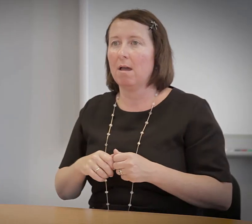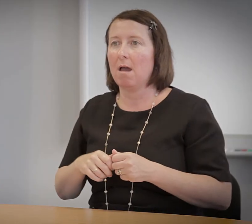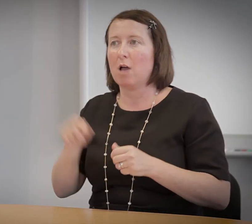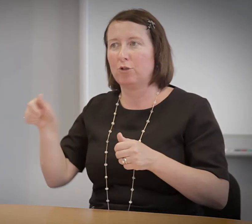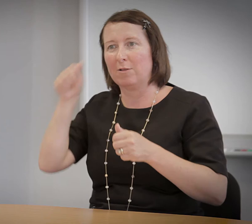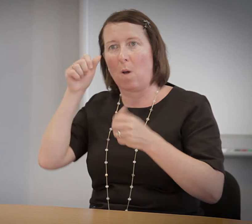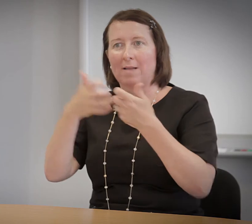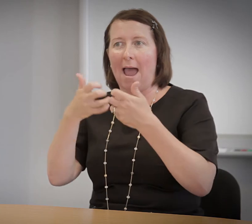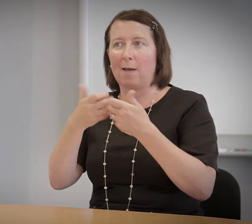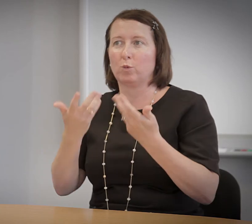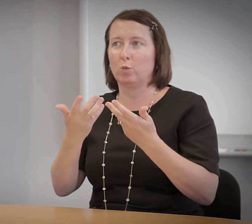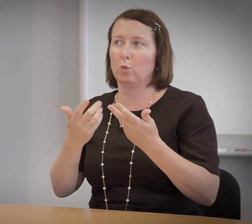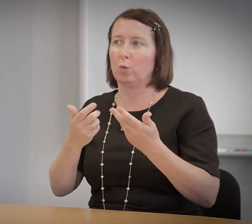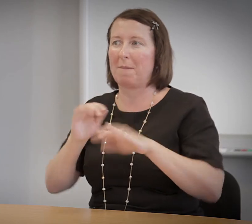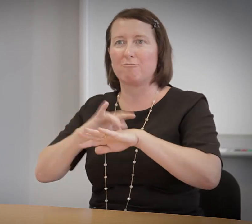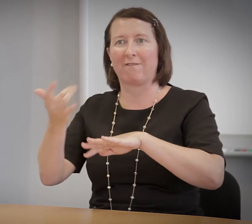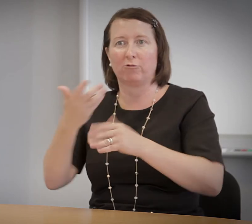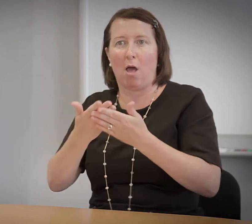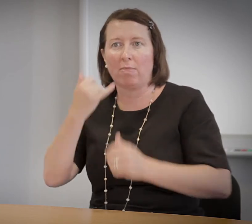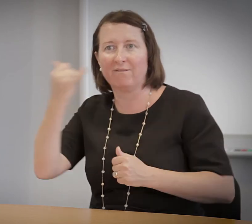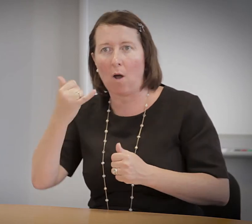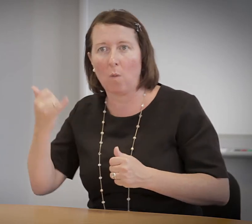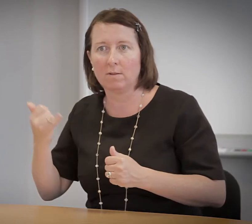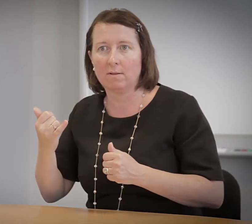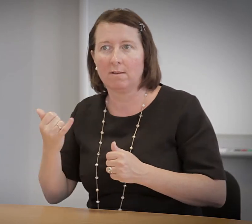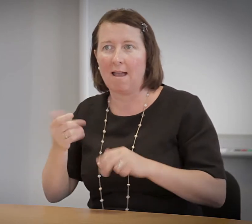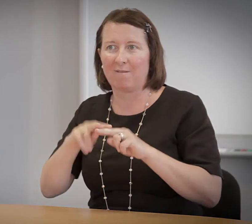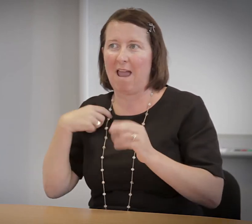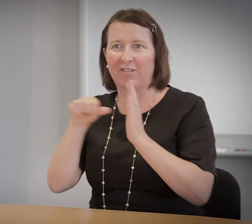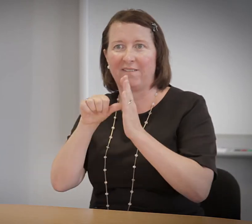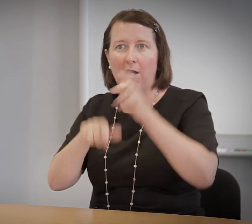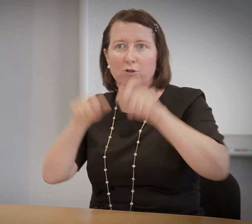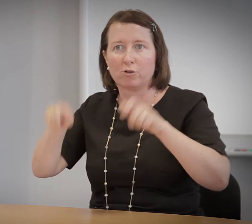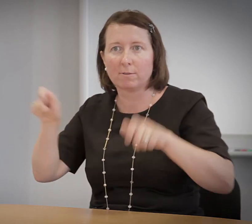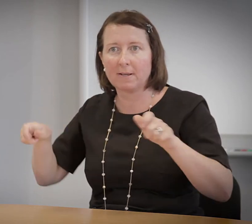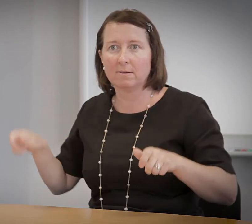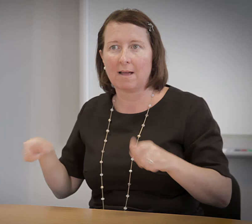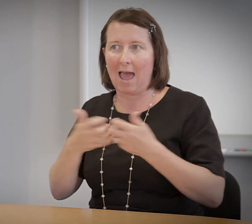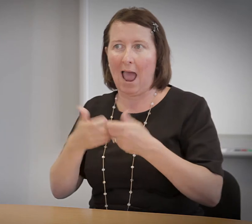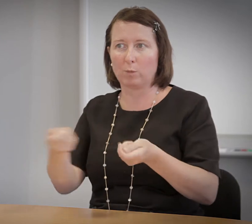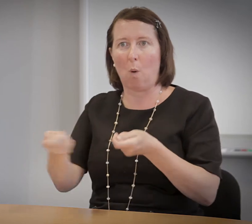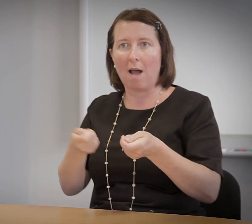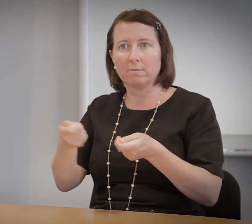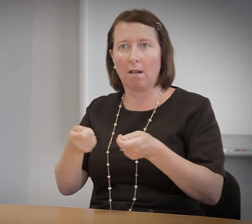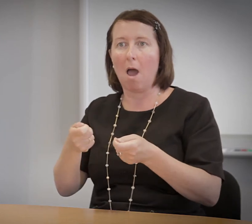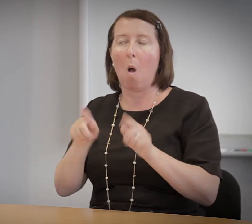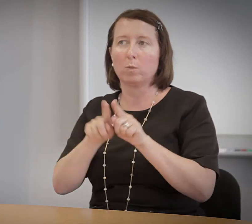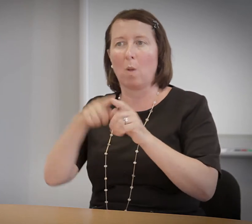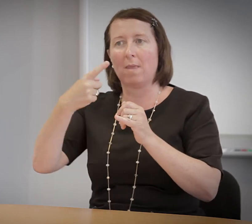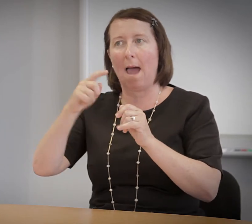enquiries and so she knows how to be very professional on the telephone and if we've got any difficult customers how to handle those